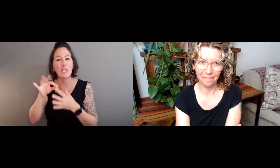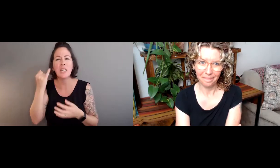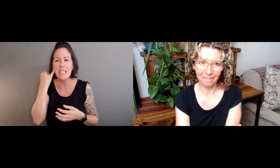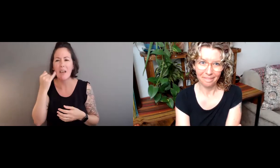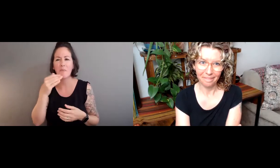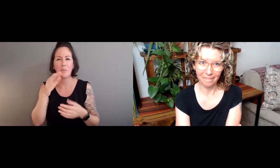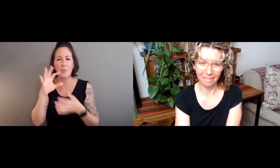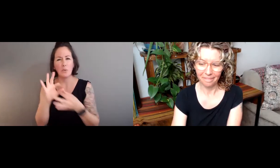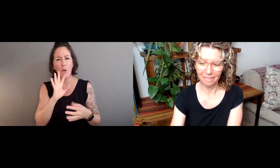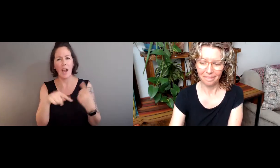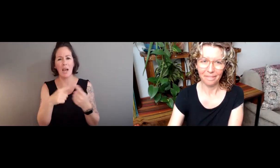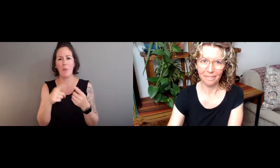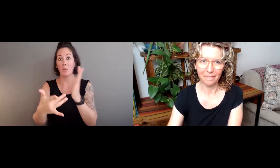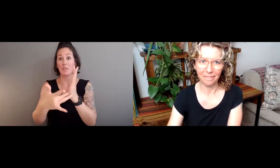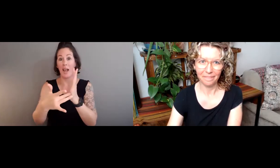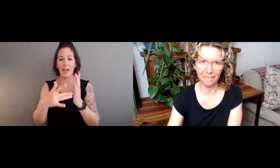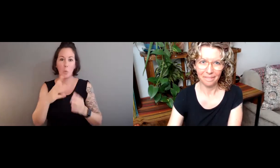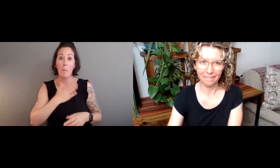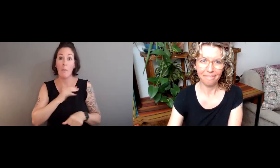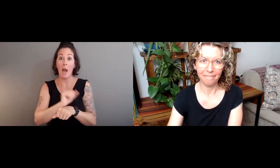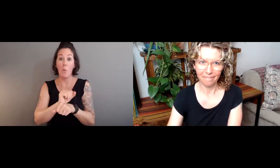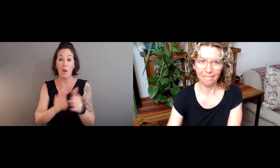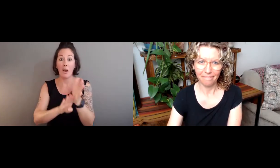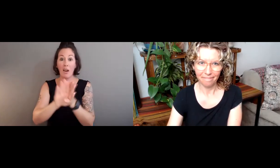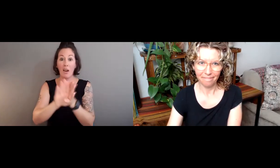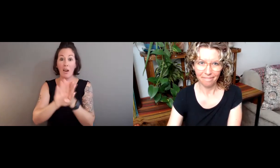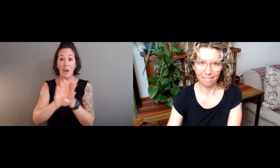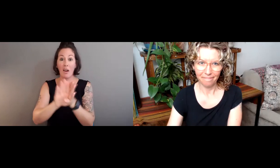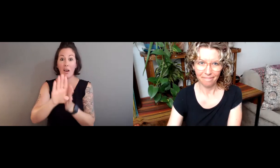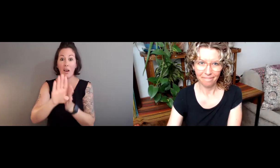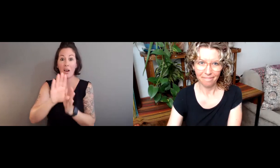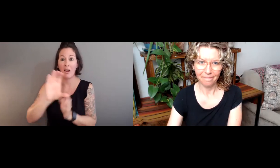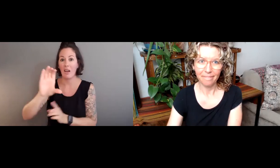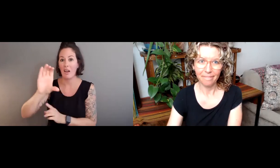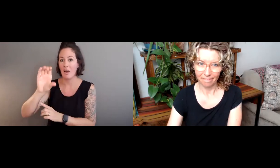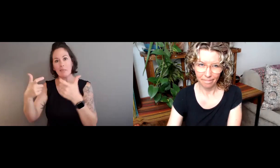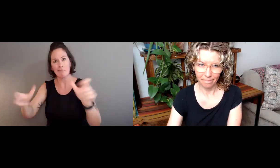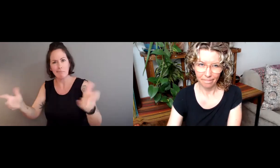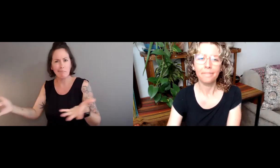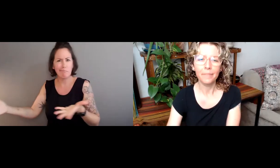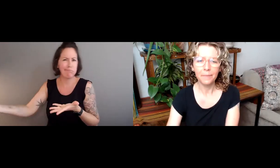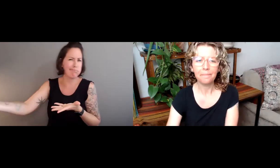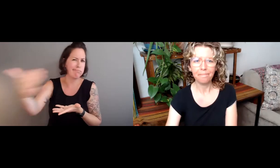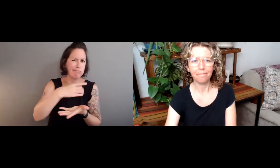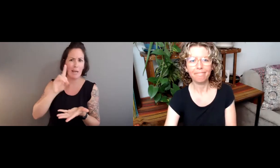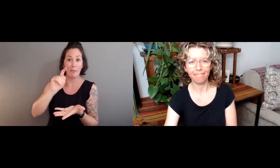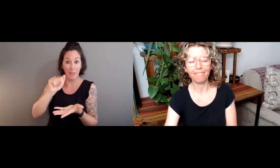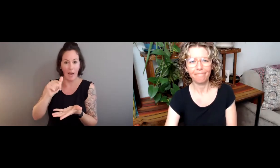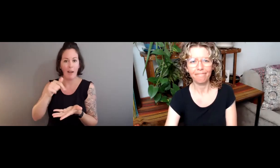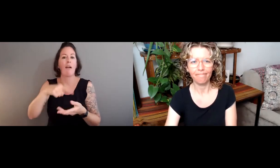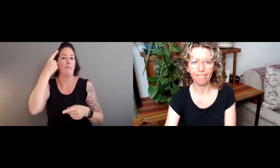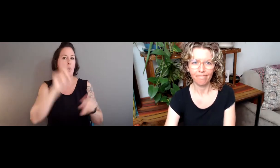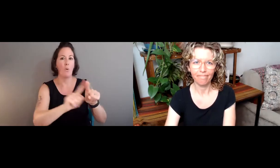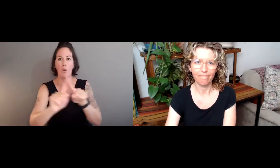do that work. And so it's not always practical, especially if you're talking about technology. In my